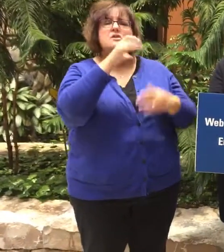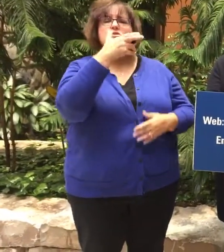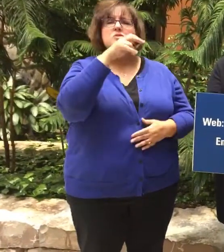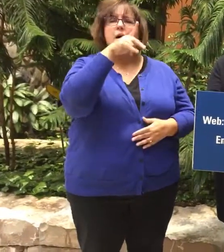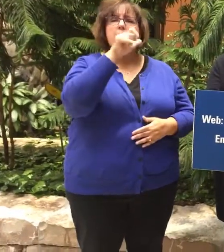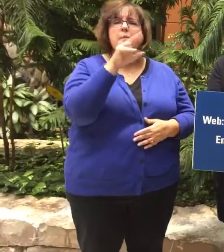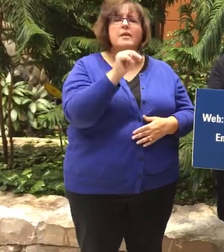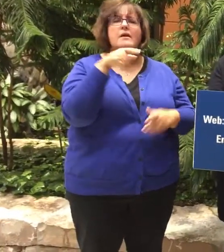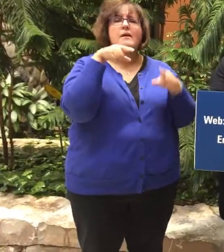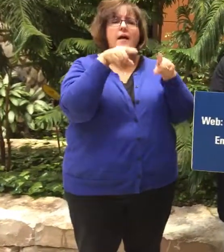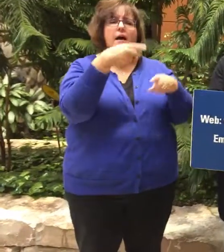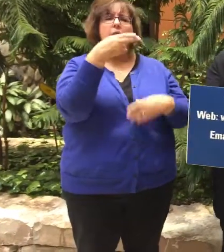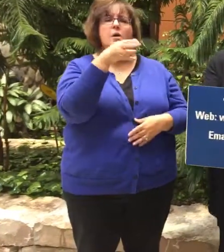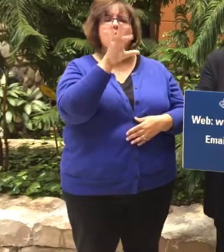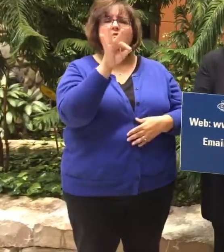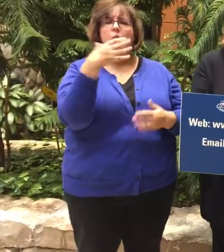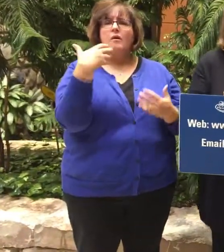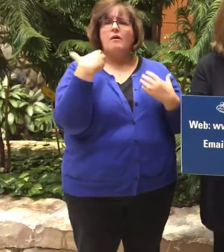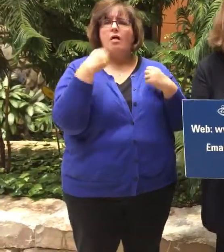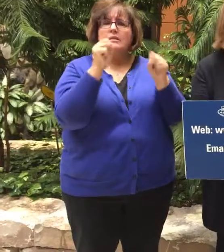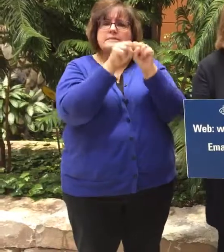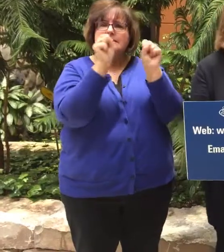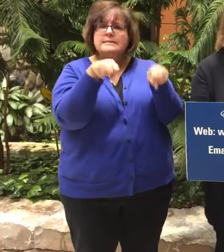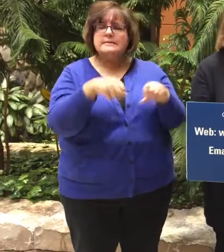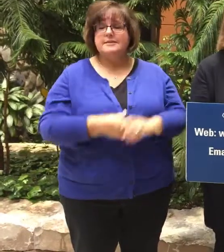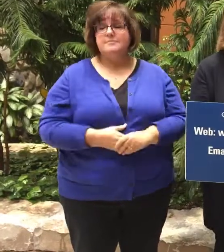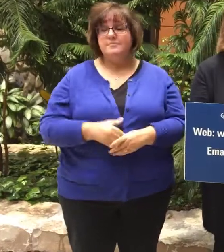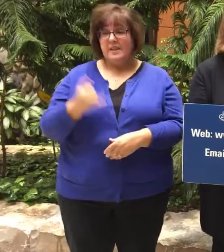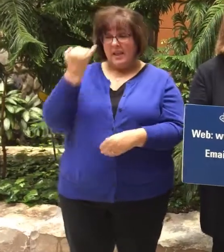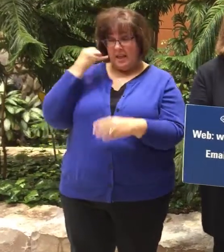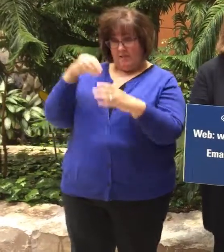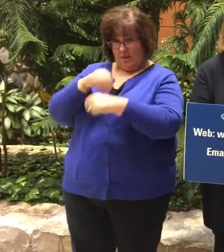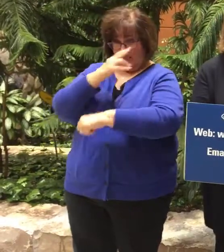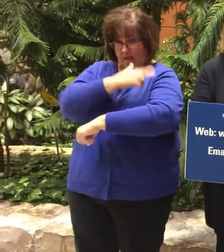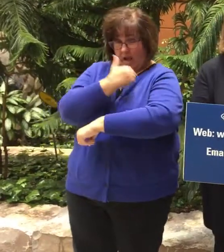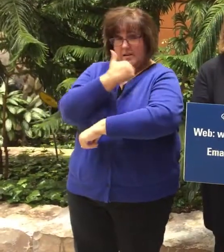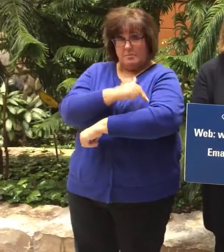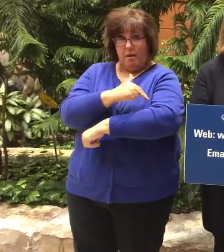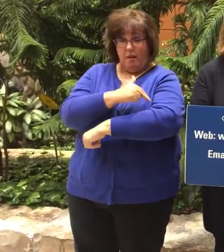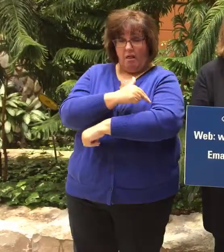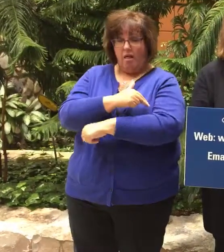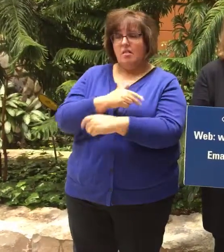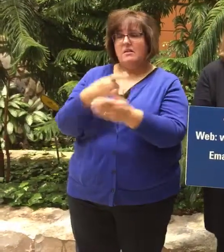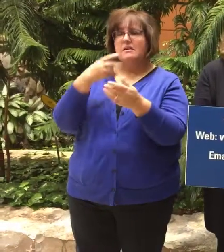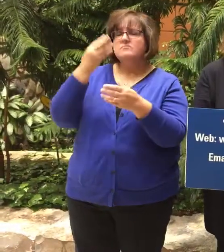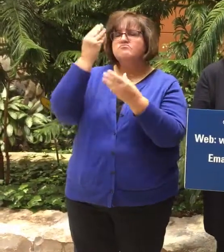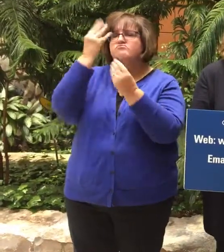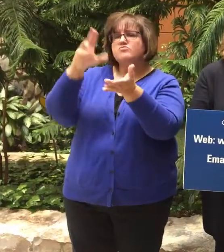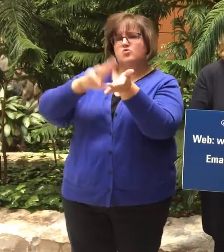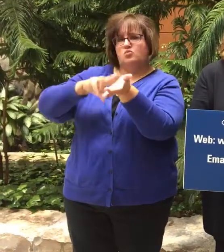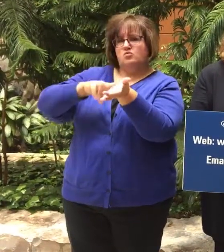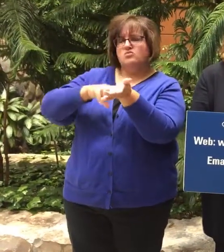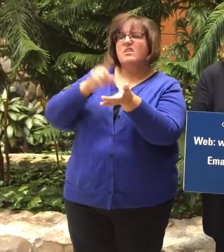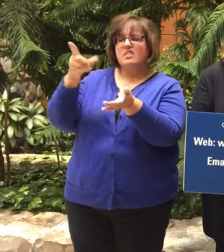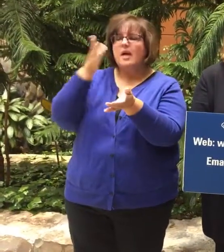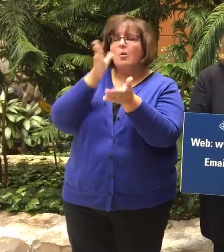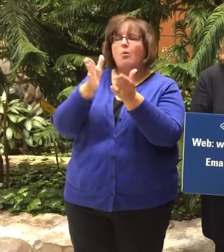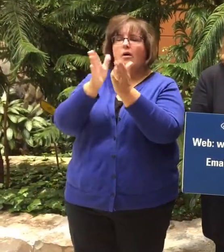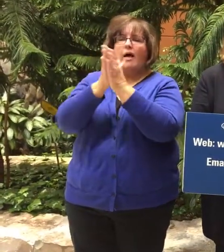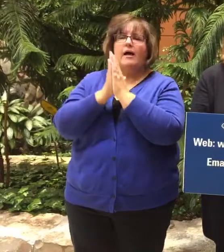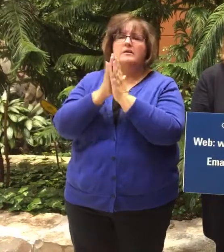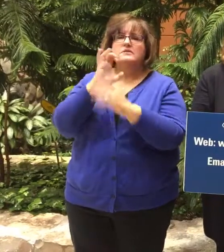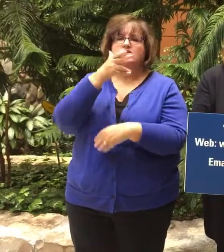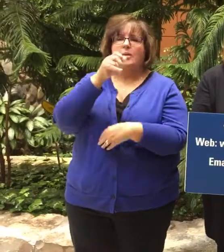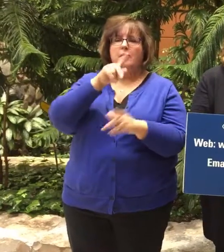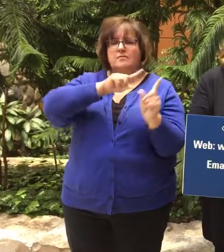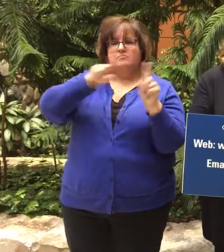Henry Ford Health System? Great question. If you're in the hospital, you simply just talk to your nurse and your nurse will request a